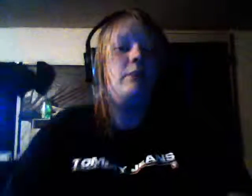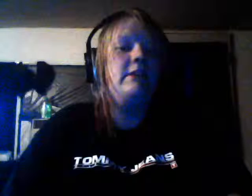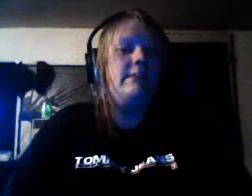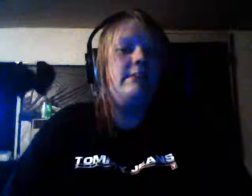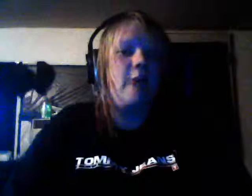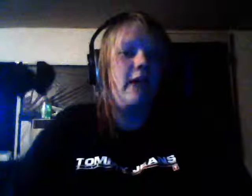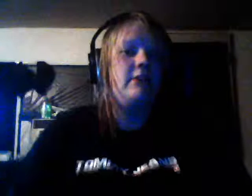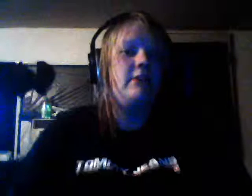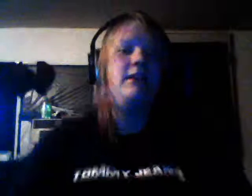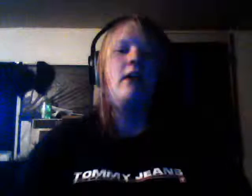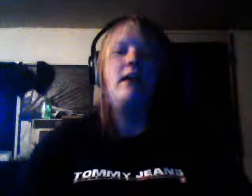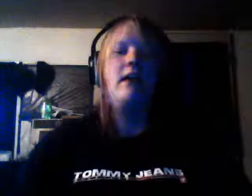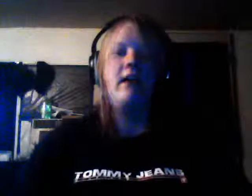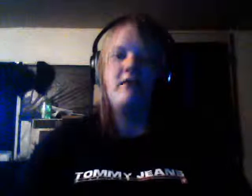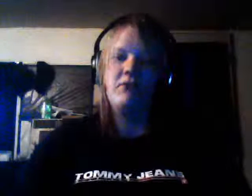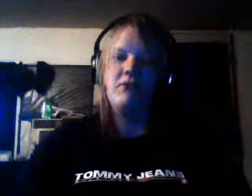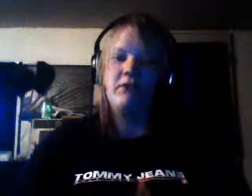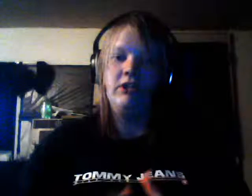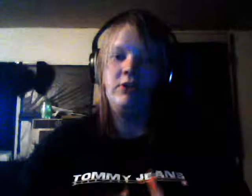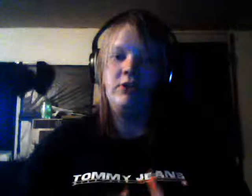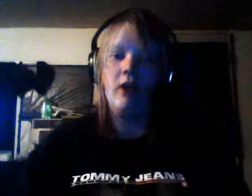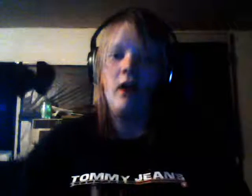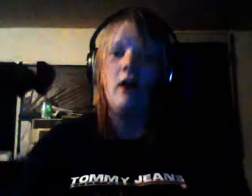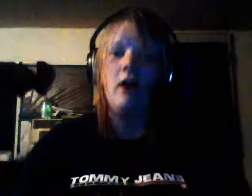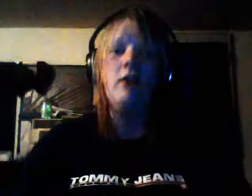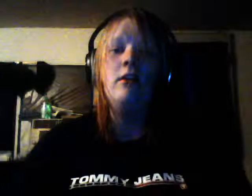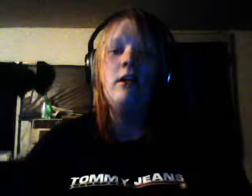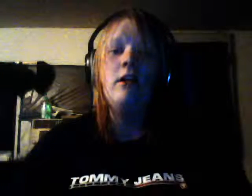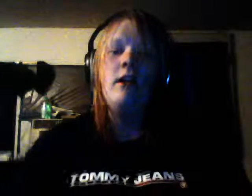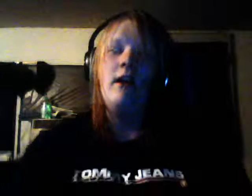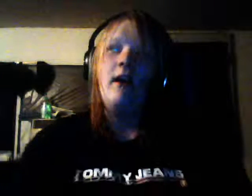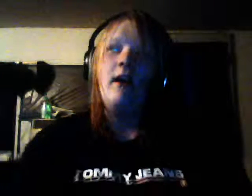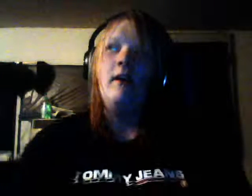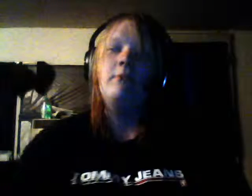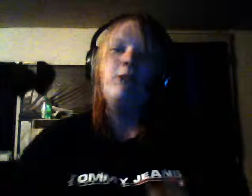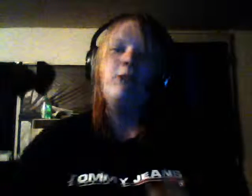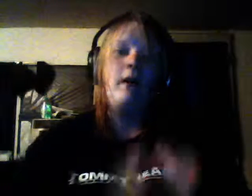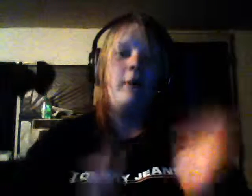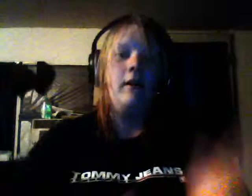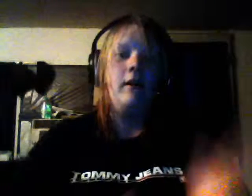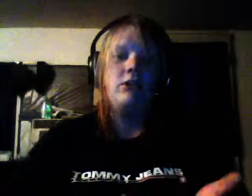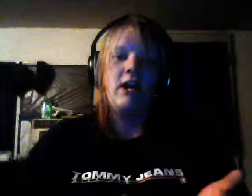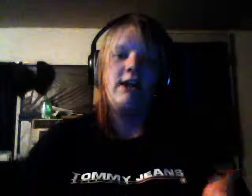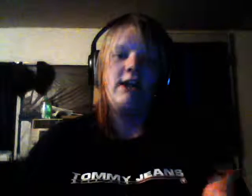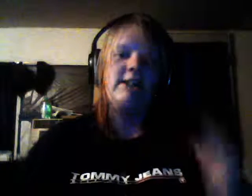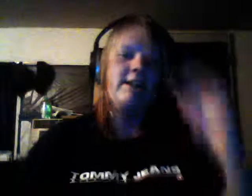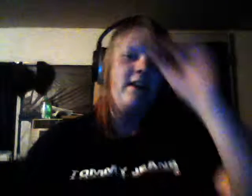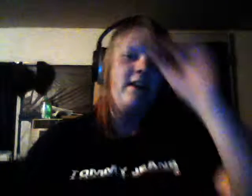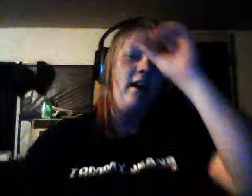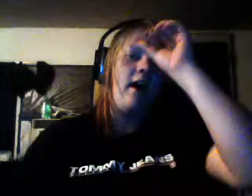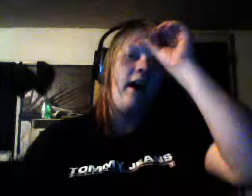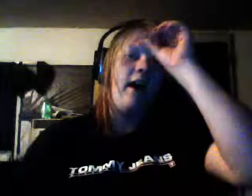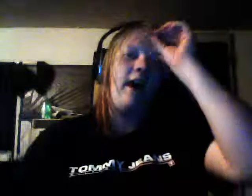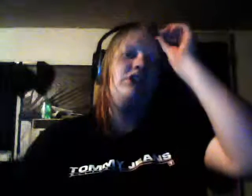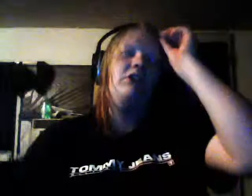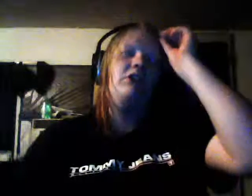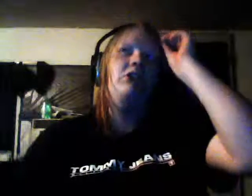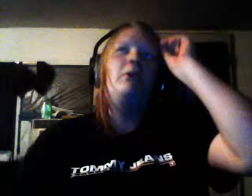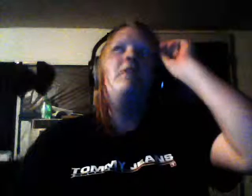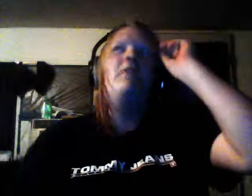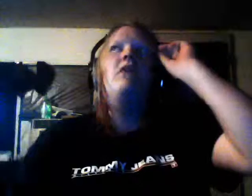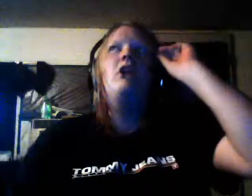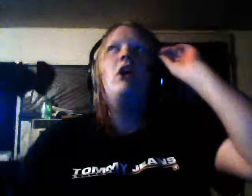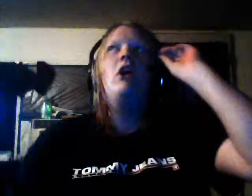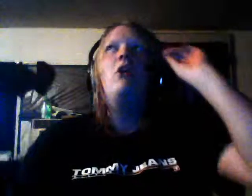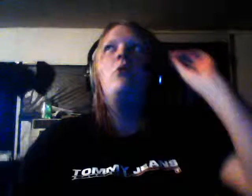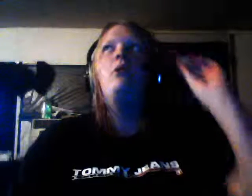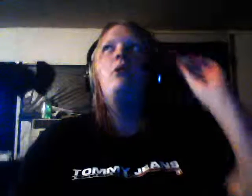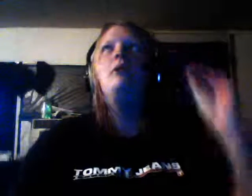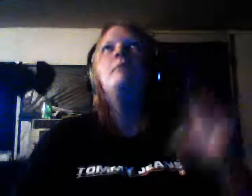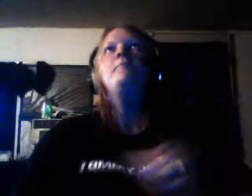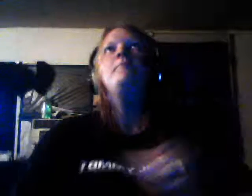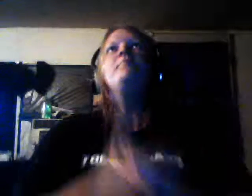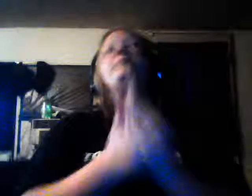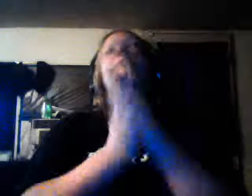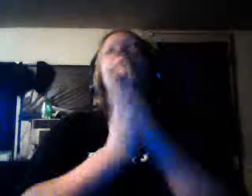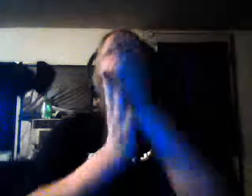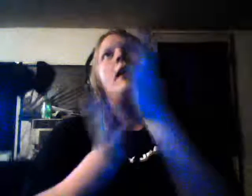sporadically not enough to really do a haul um so I apologize I actually don't even know um